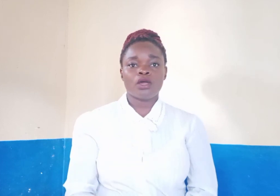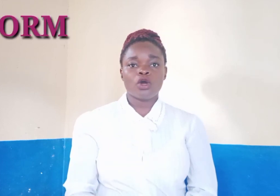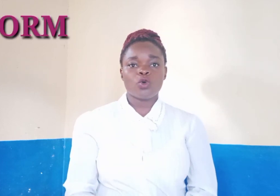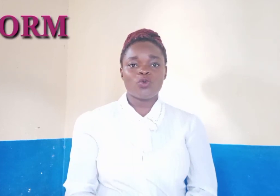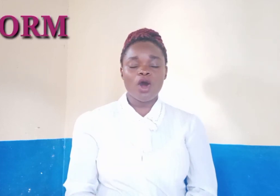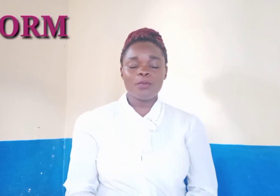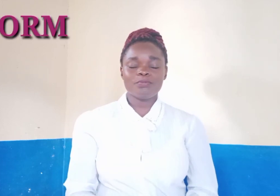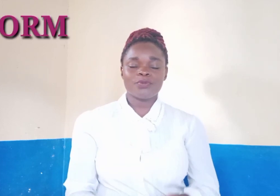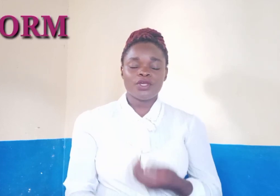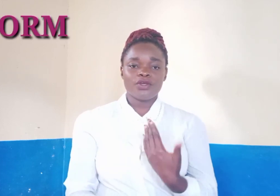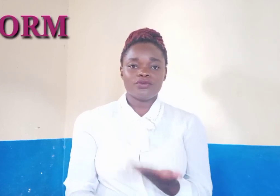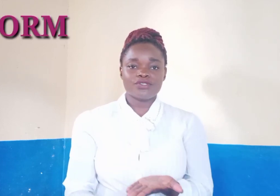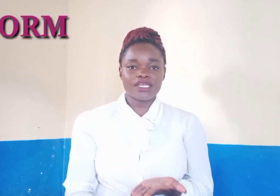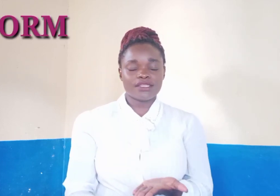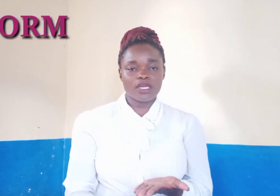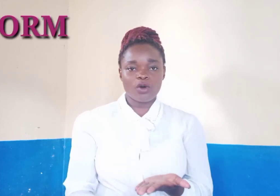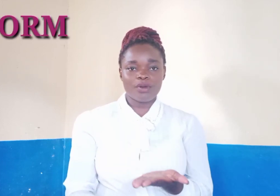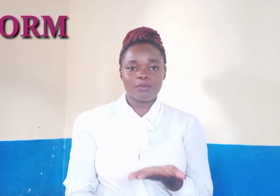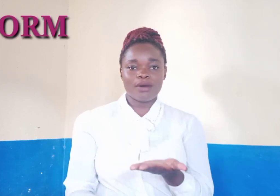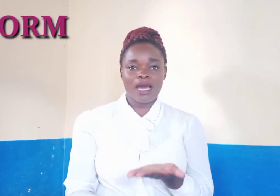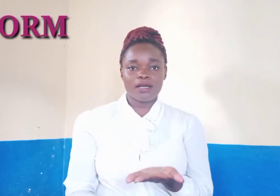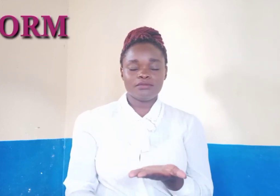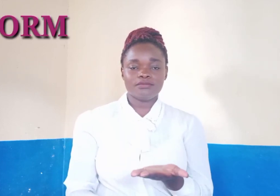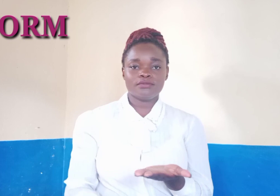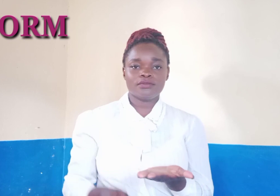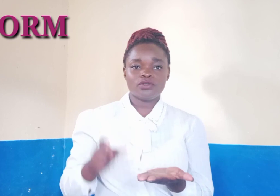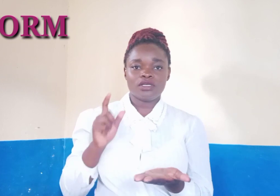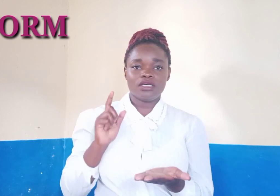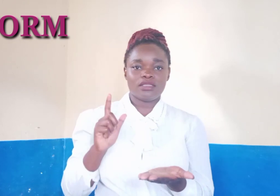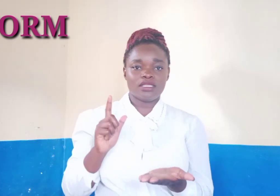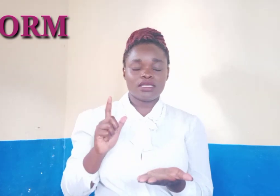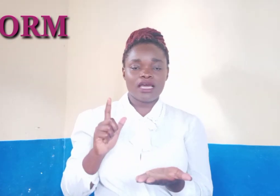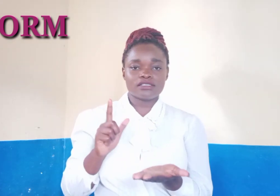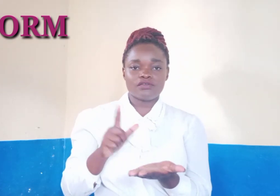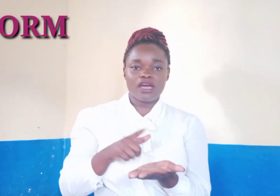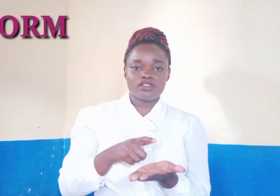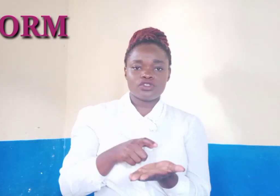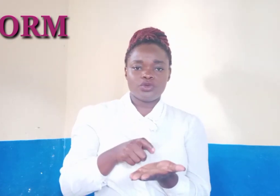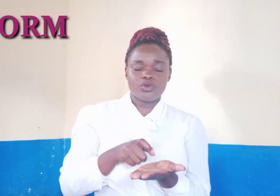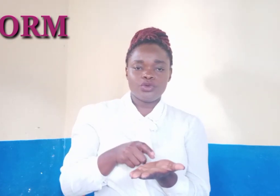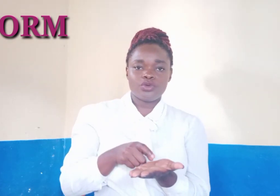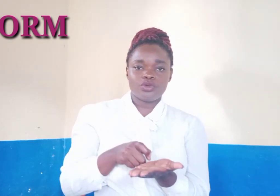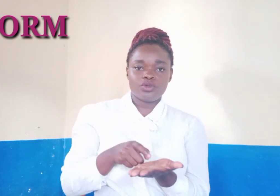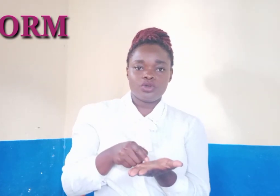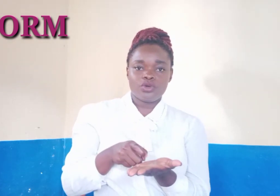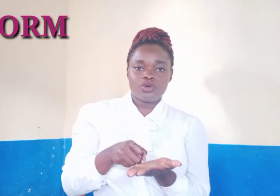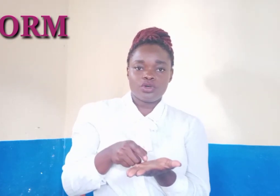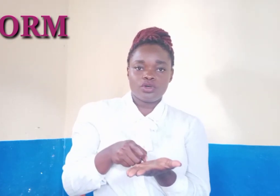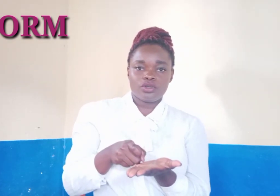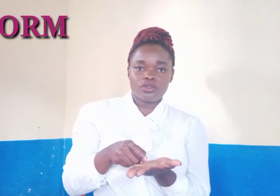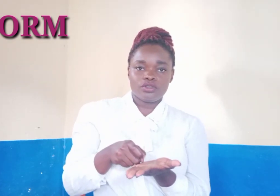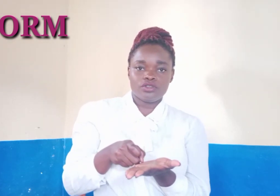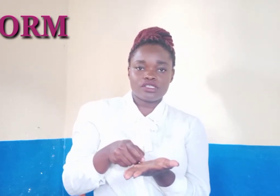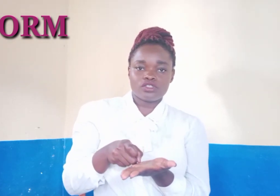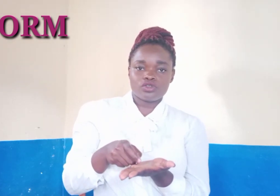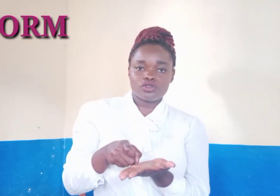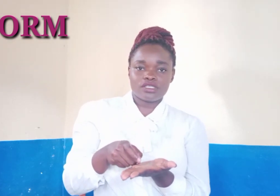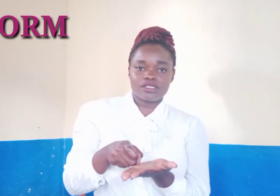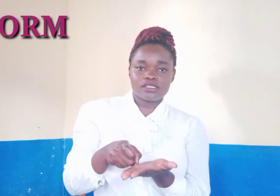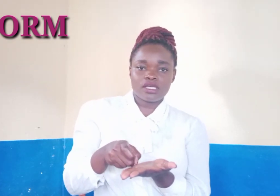warm take the open palm warm the active hand you use it to do this